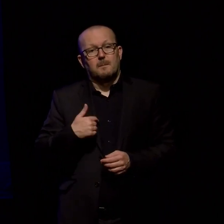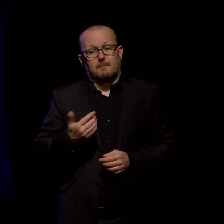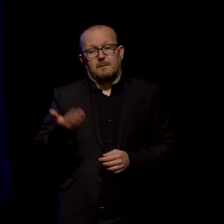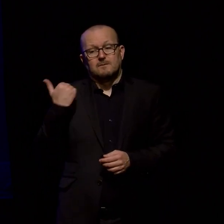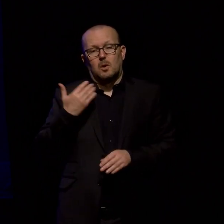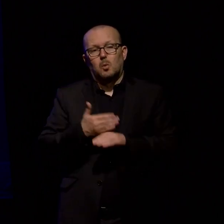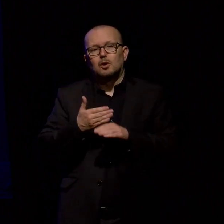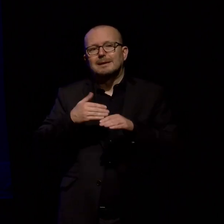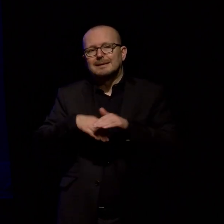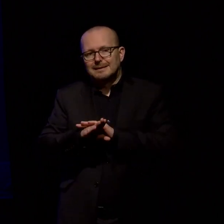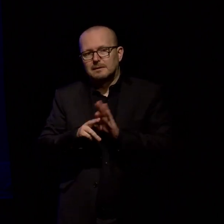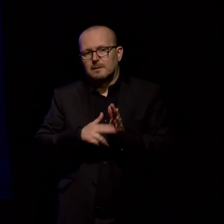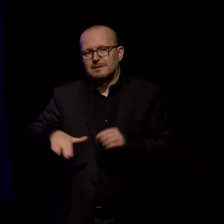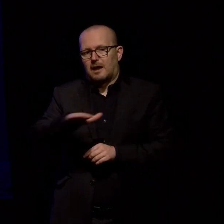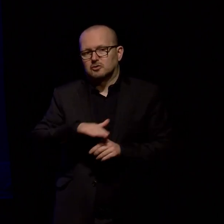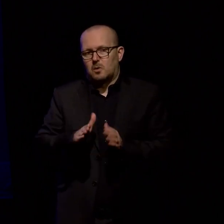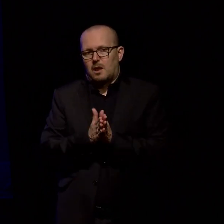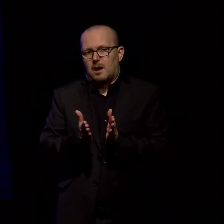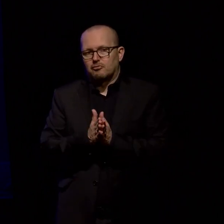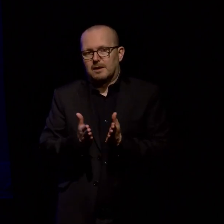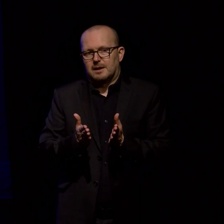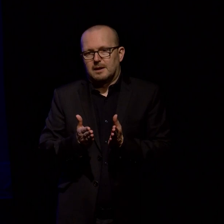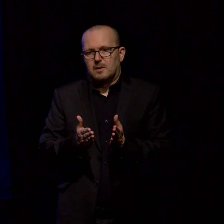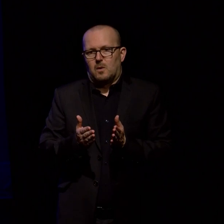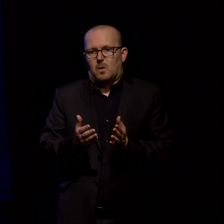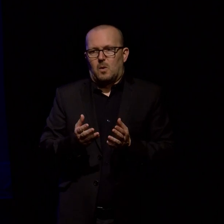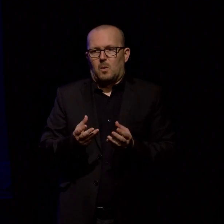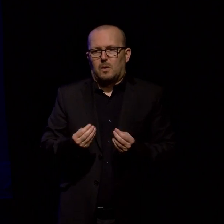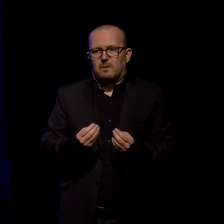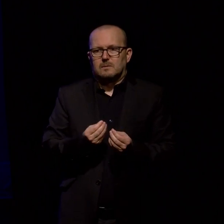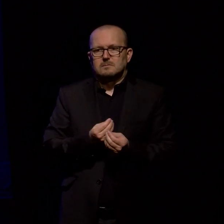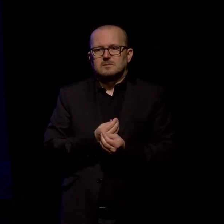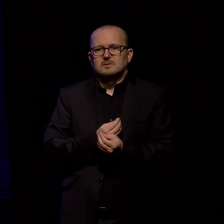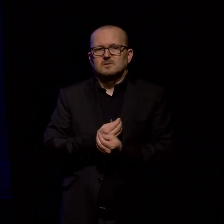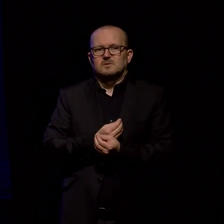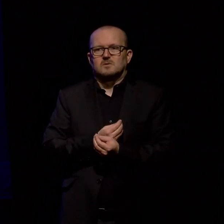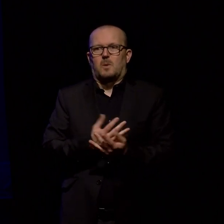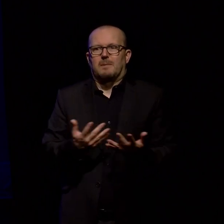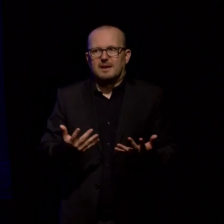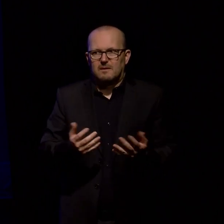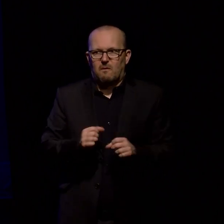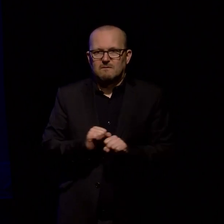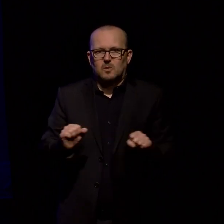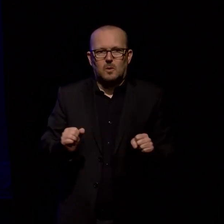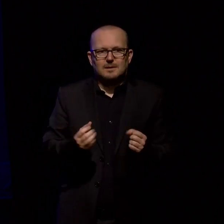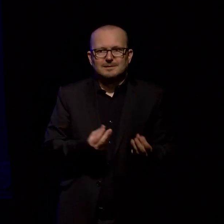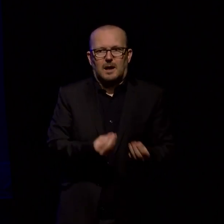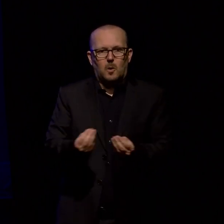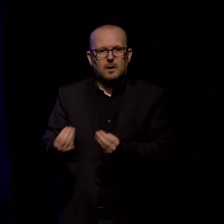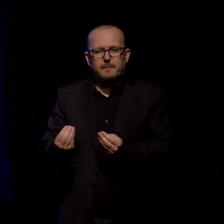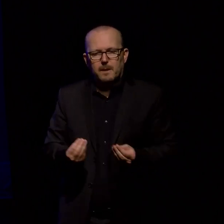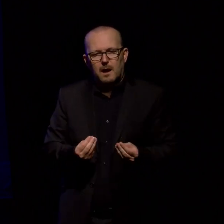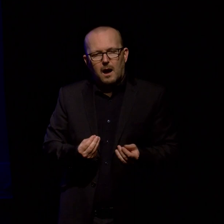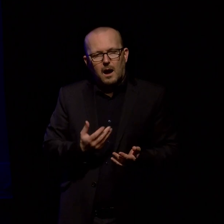with so many of your taonga I wanted to have some visualization